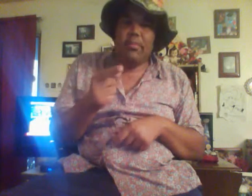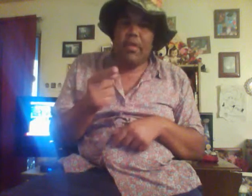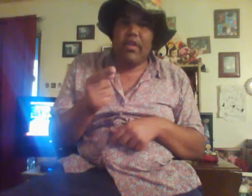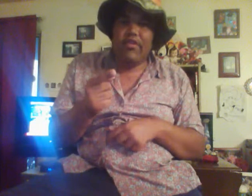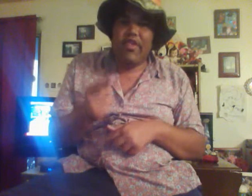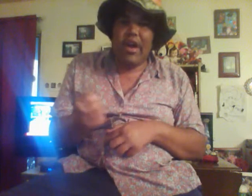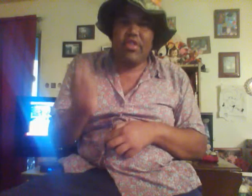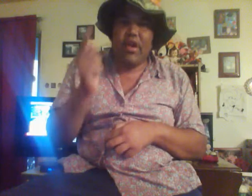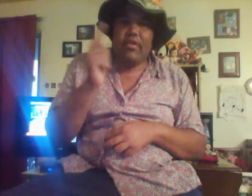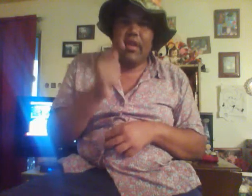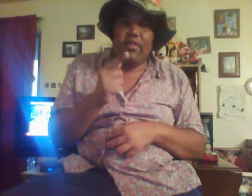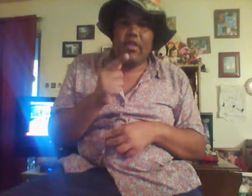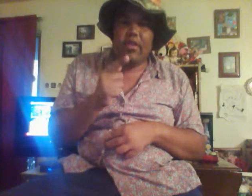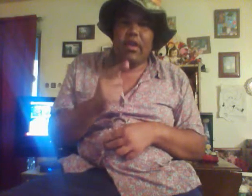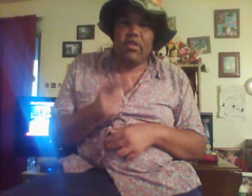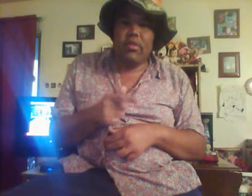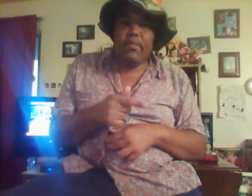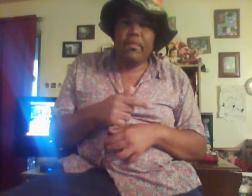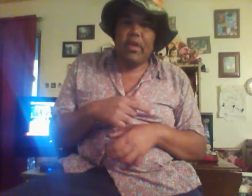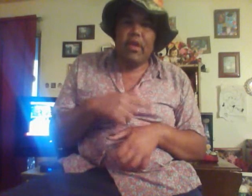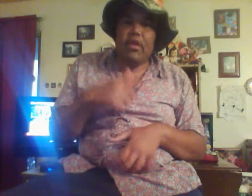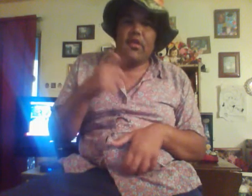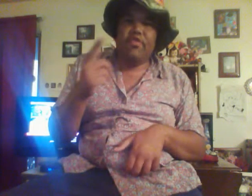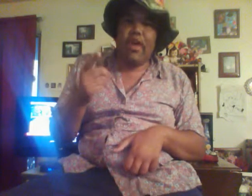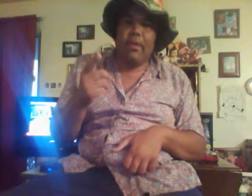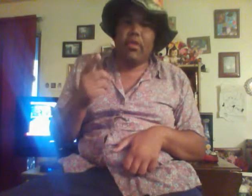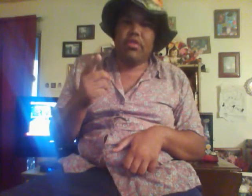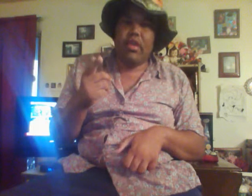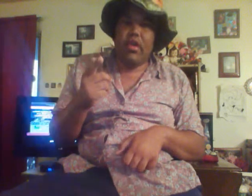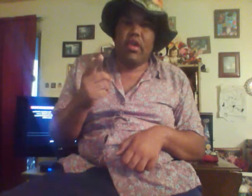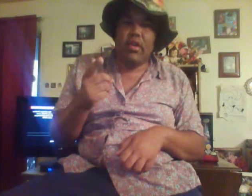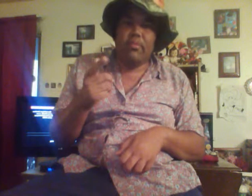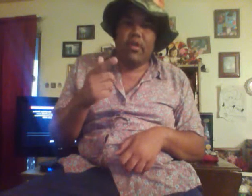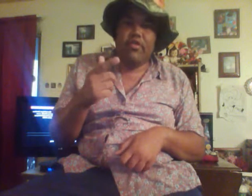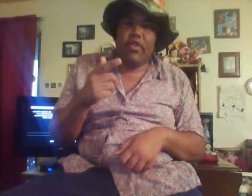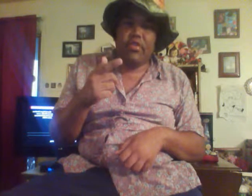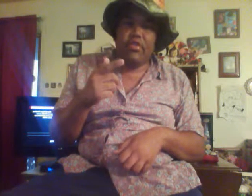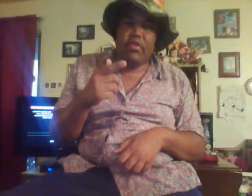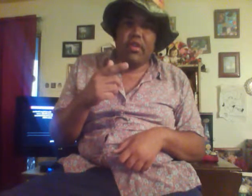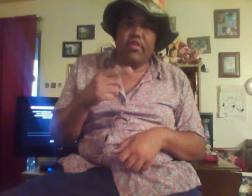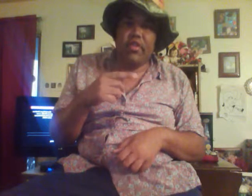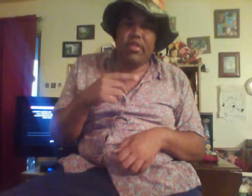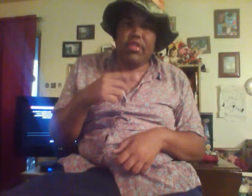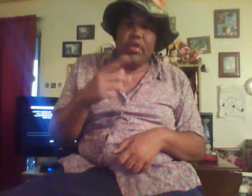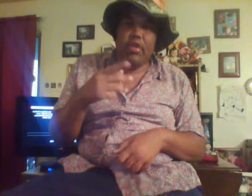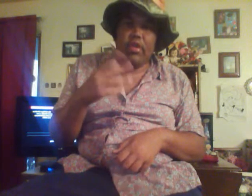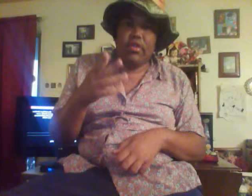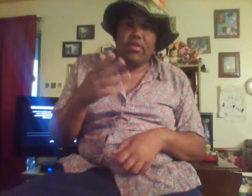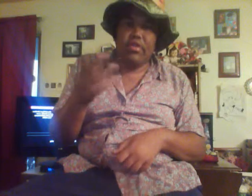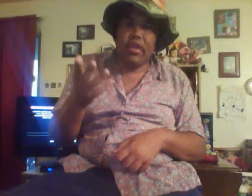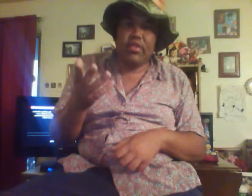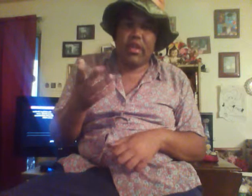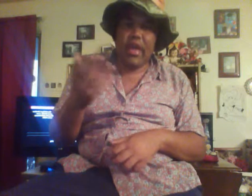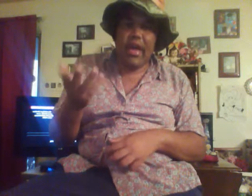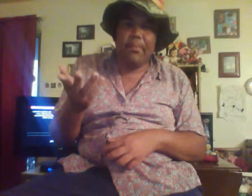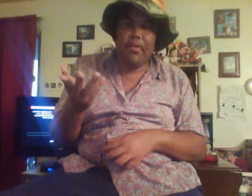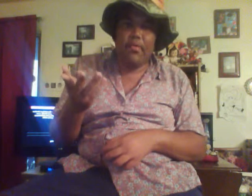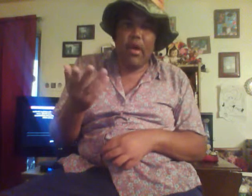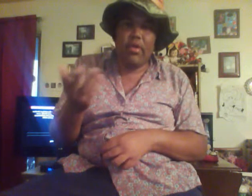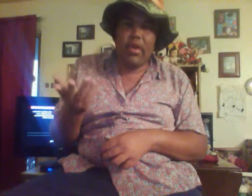To be the father all living together. His family's telling him different... Different stories of things that happened while